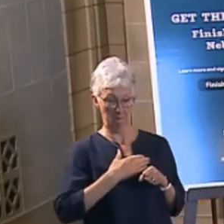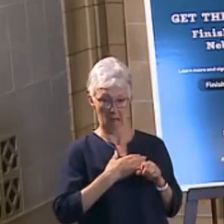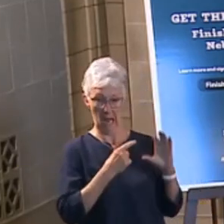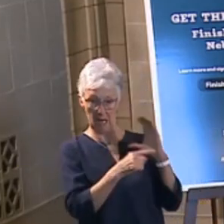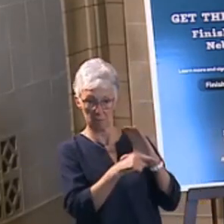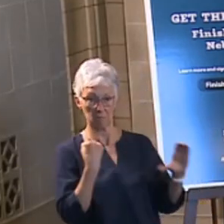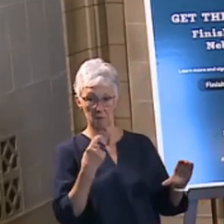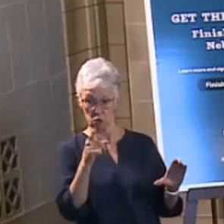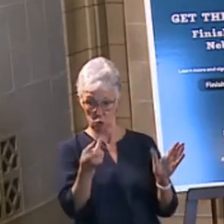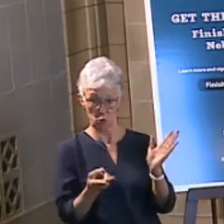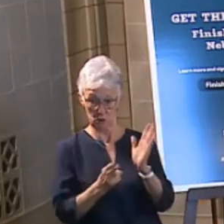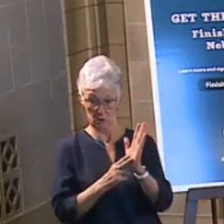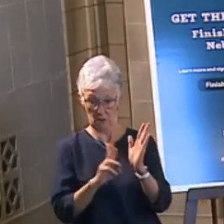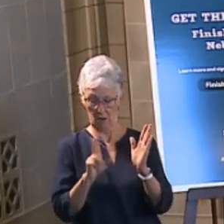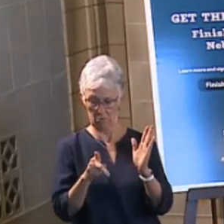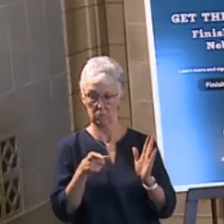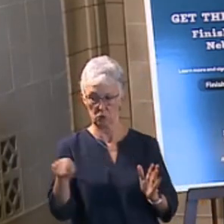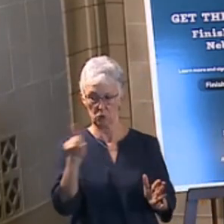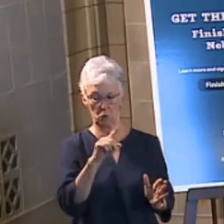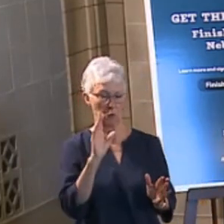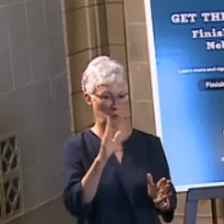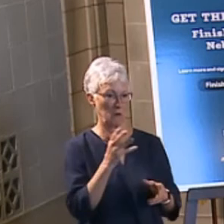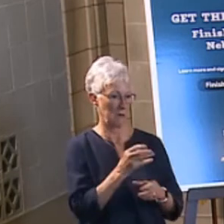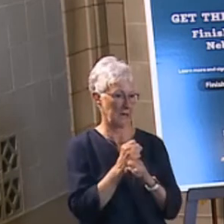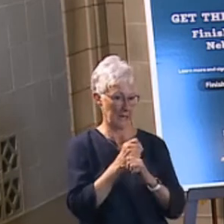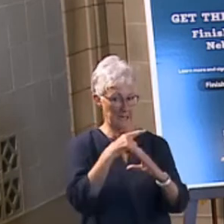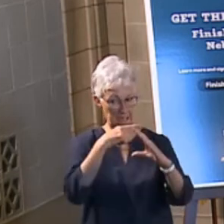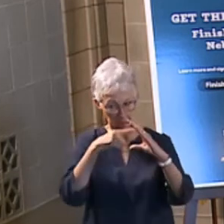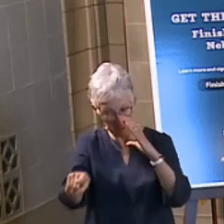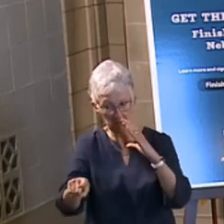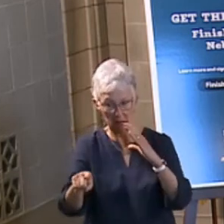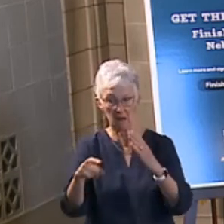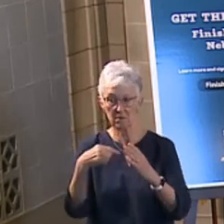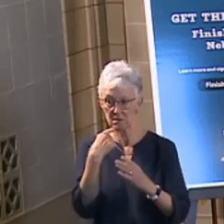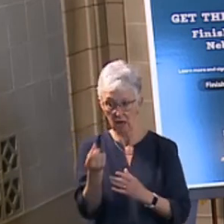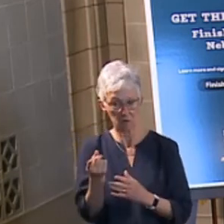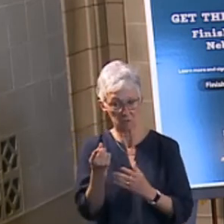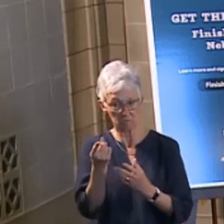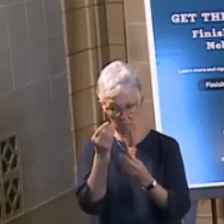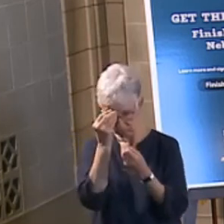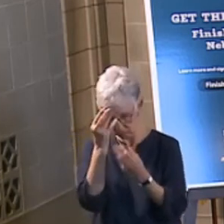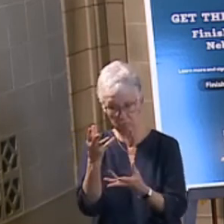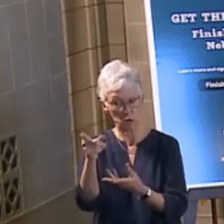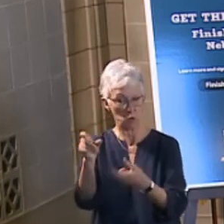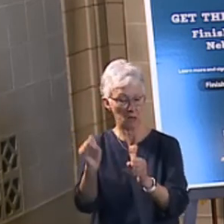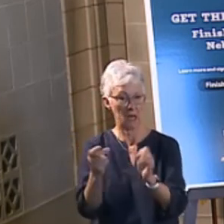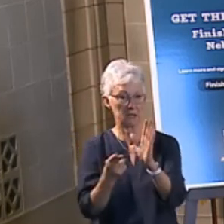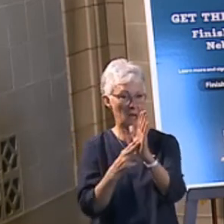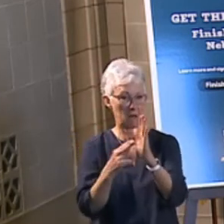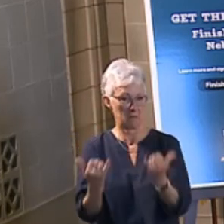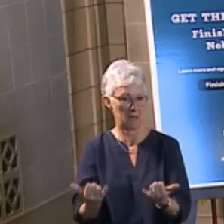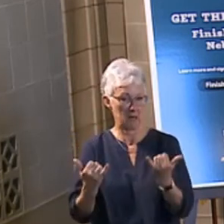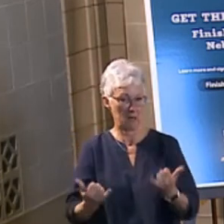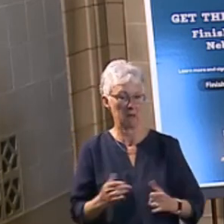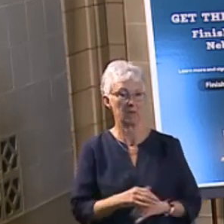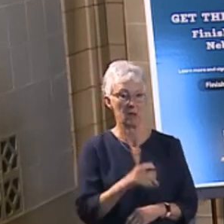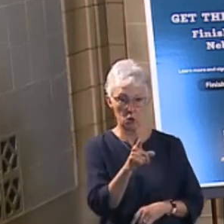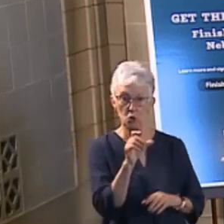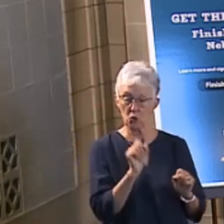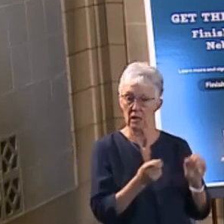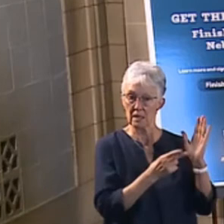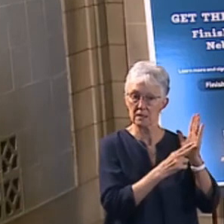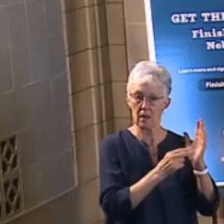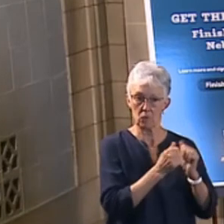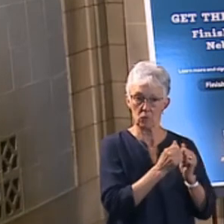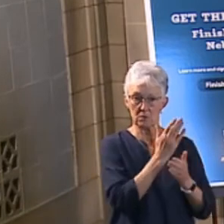then you'll be invited to get your vaccine. You can also check with the different pharmacies that are eligible. So, one of the other